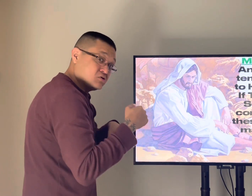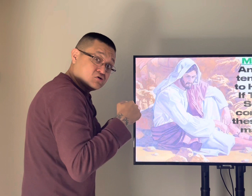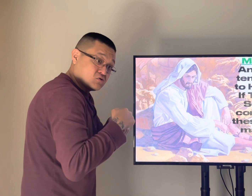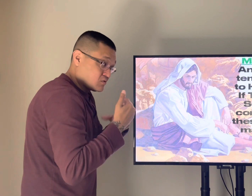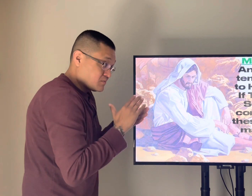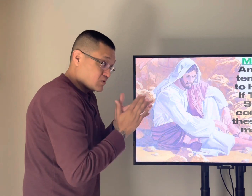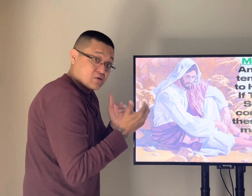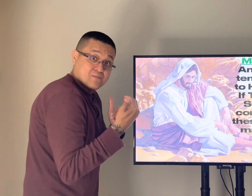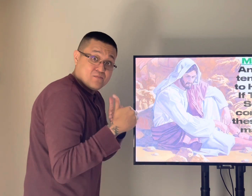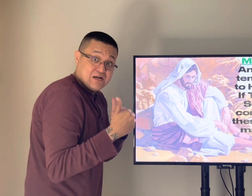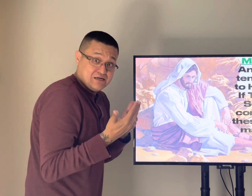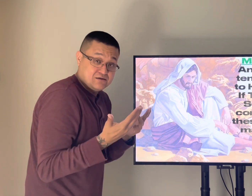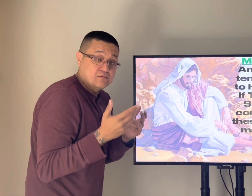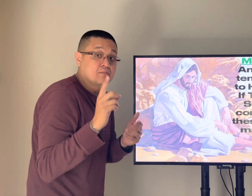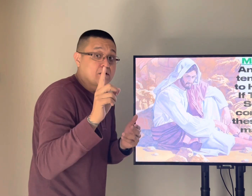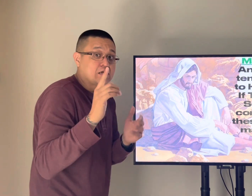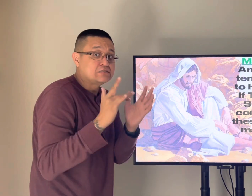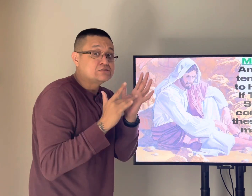so again here he is talking to jesus